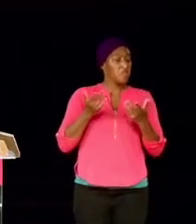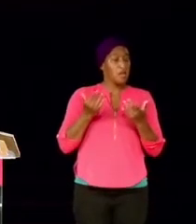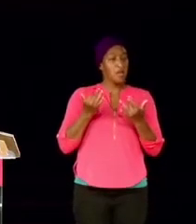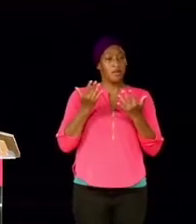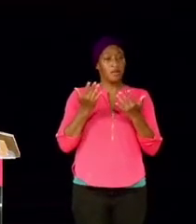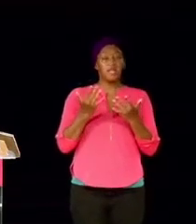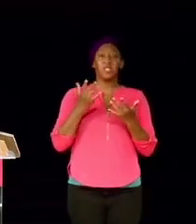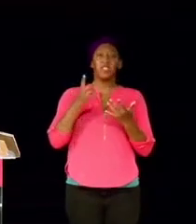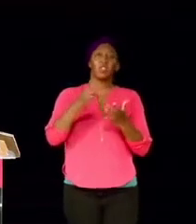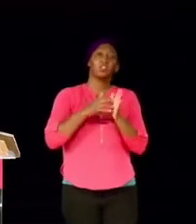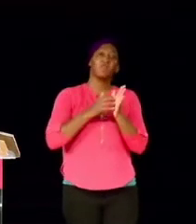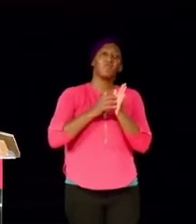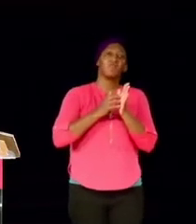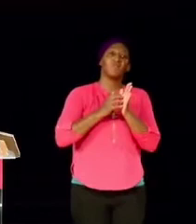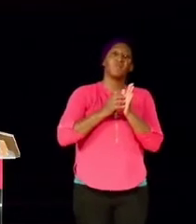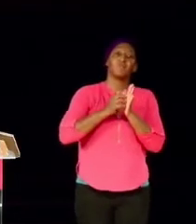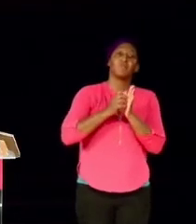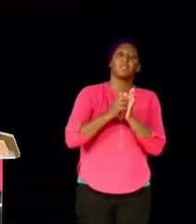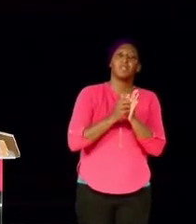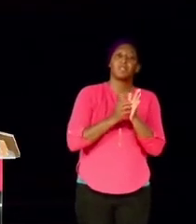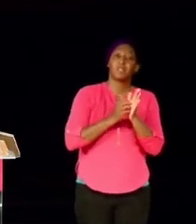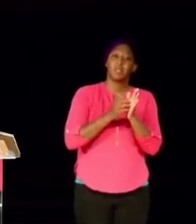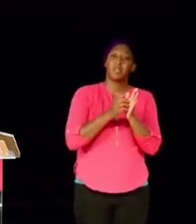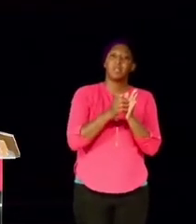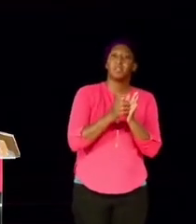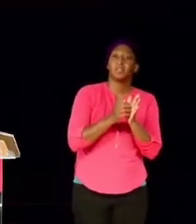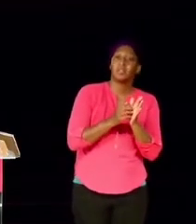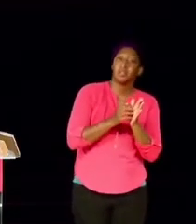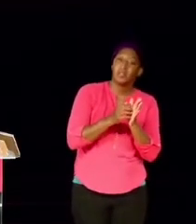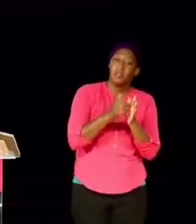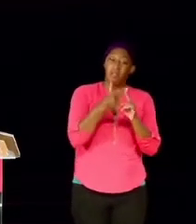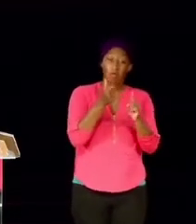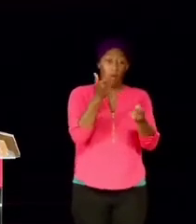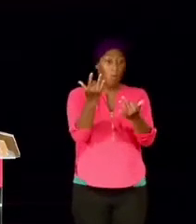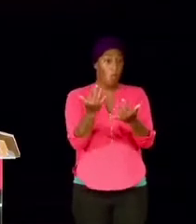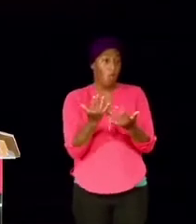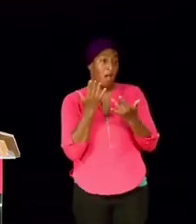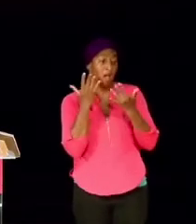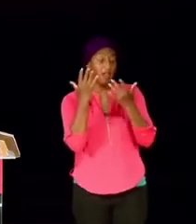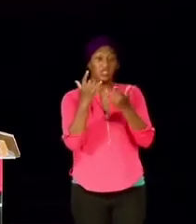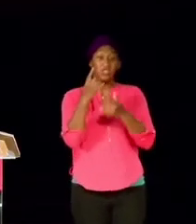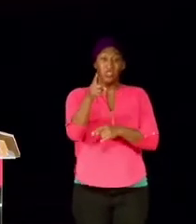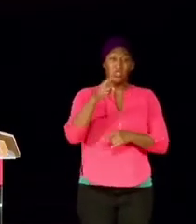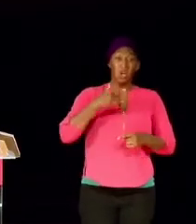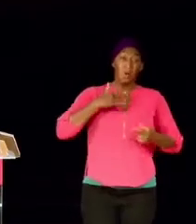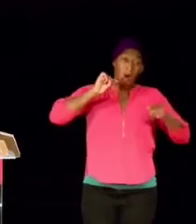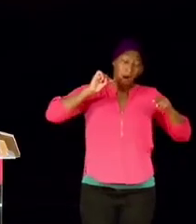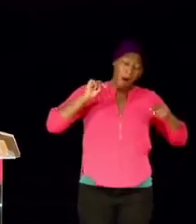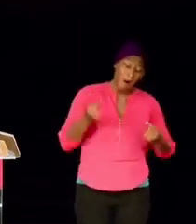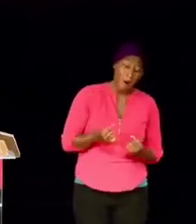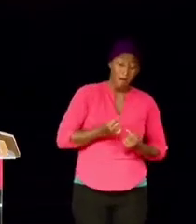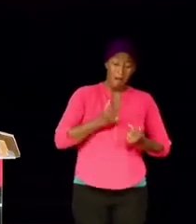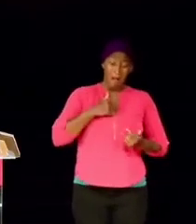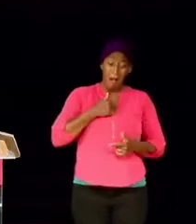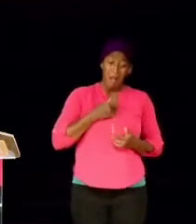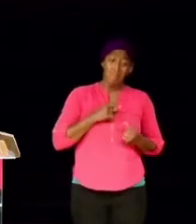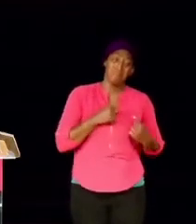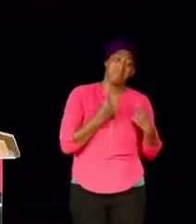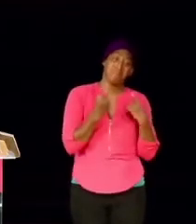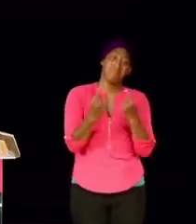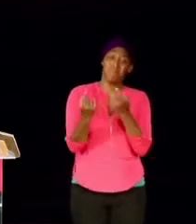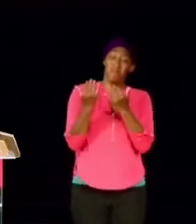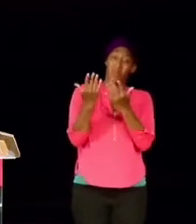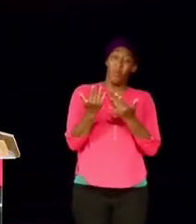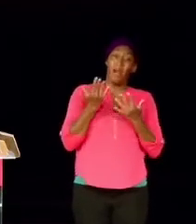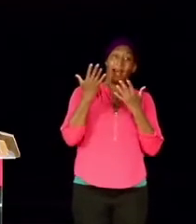weakened with waiting. She was wounded with waiting. So